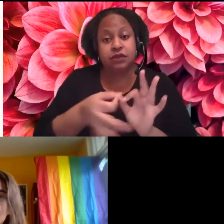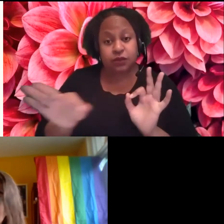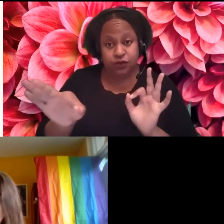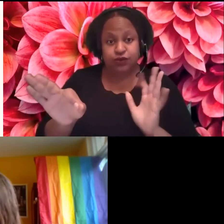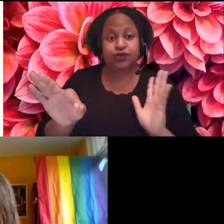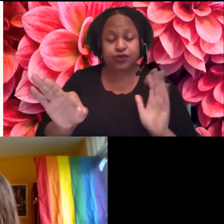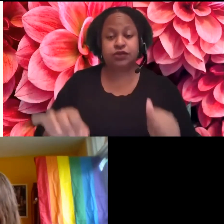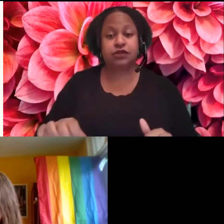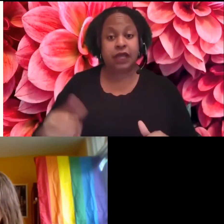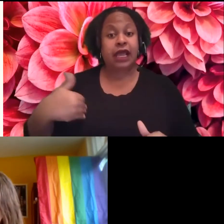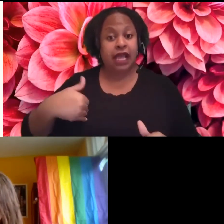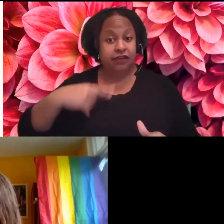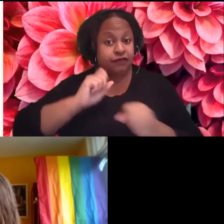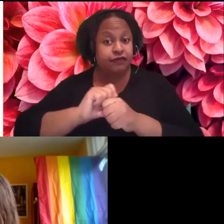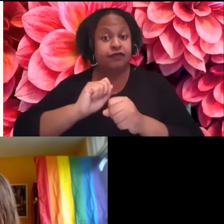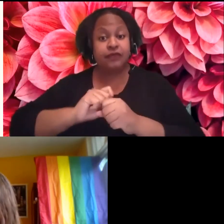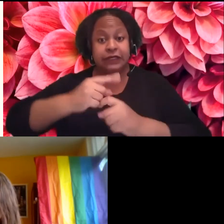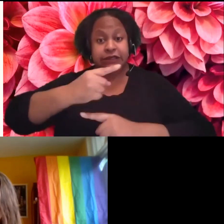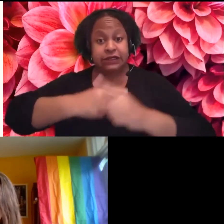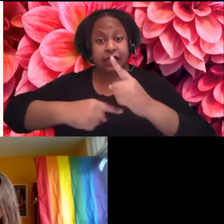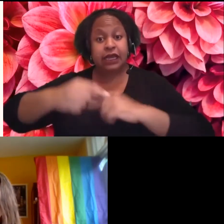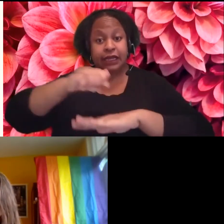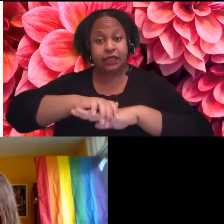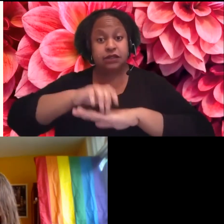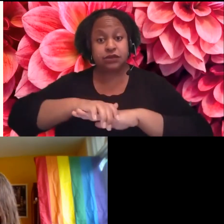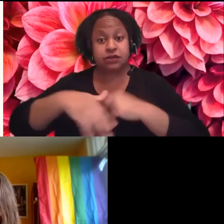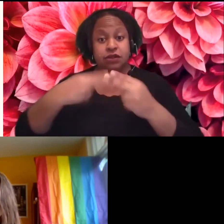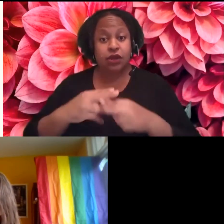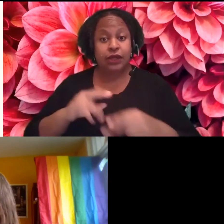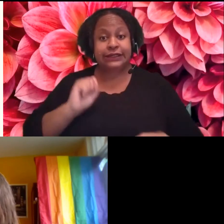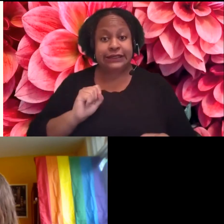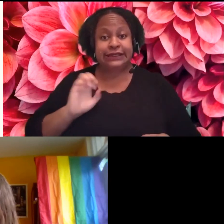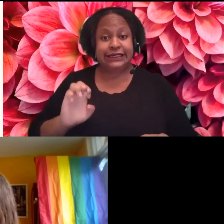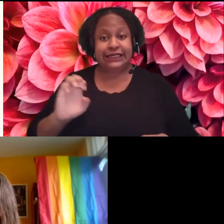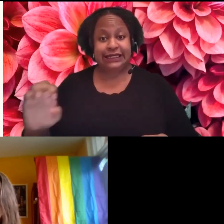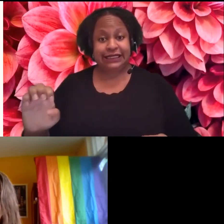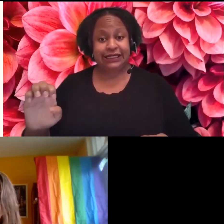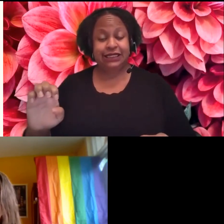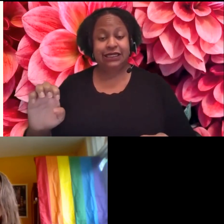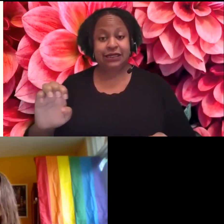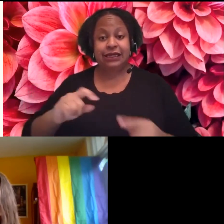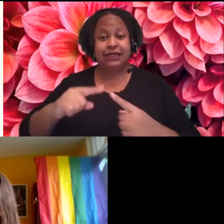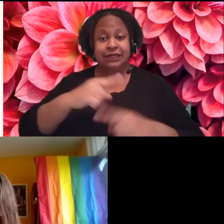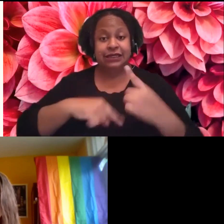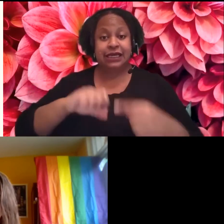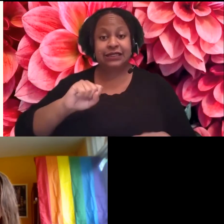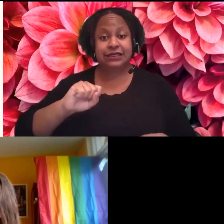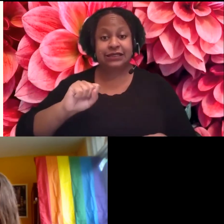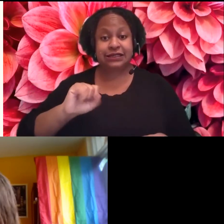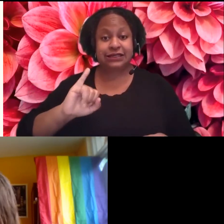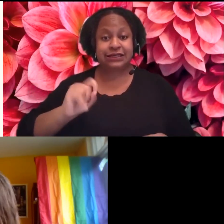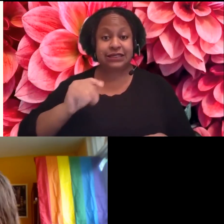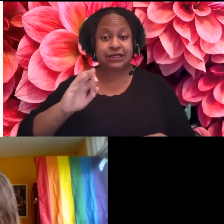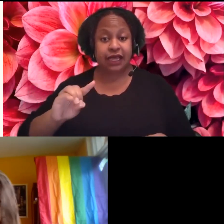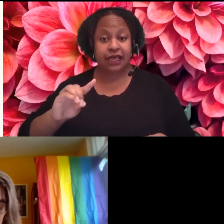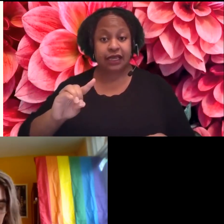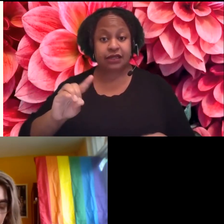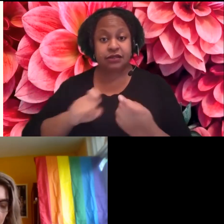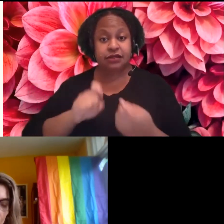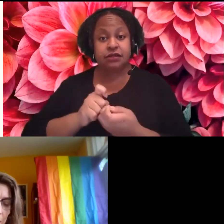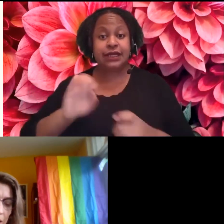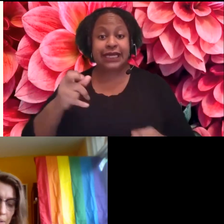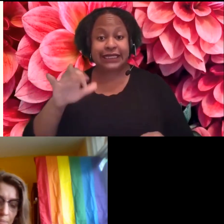is signed English. It is called C. It is signed exact English. It is not ASL.